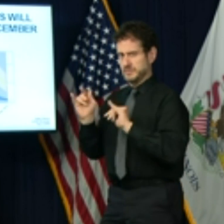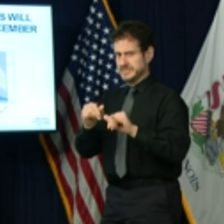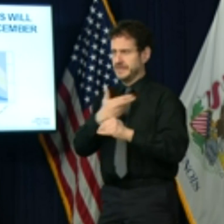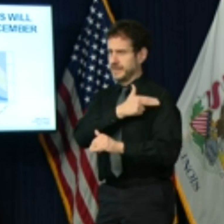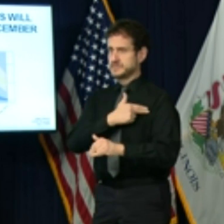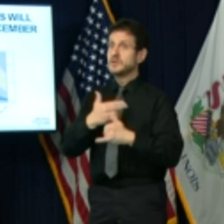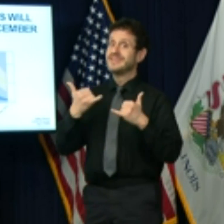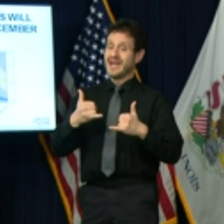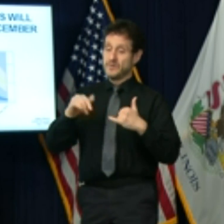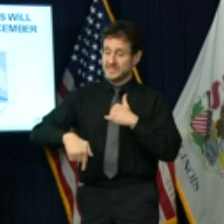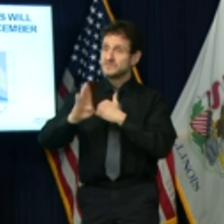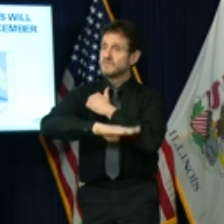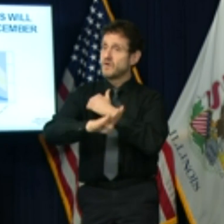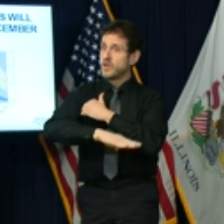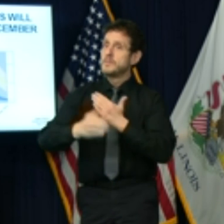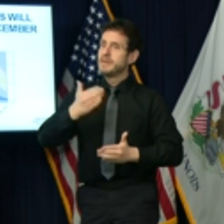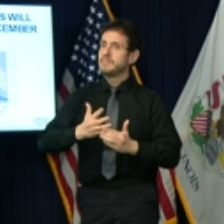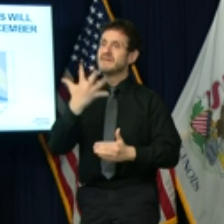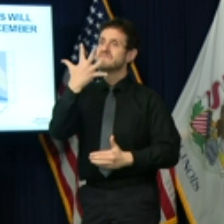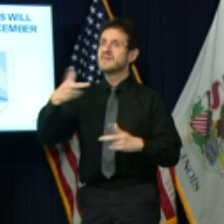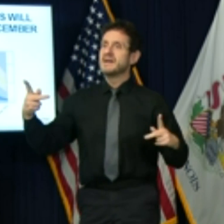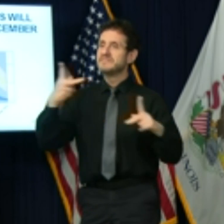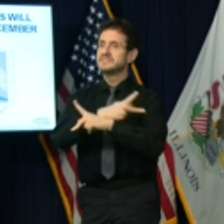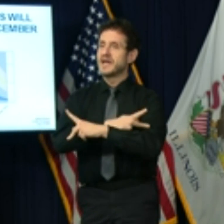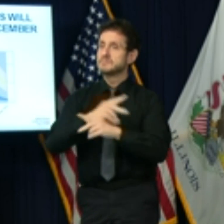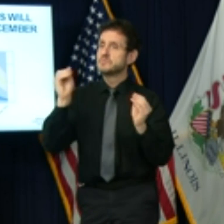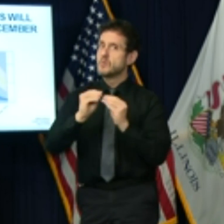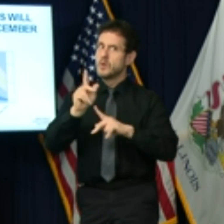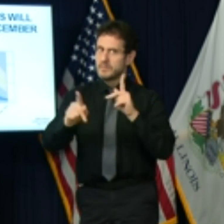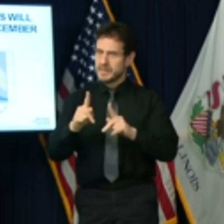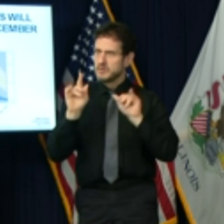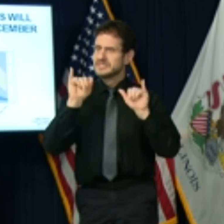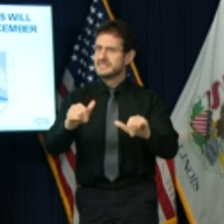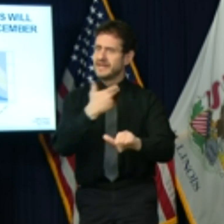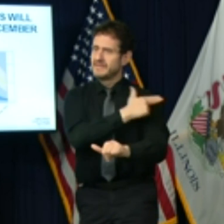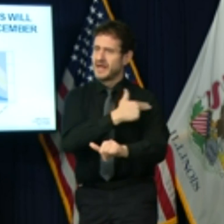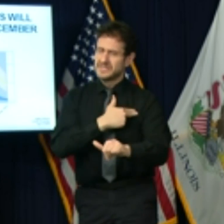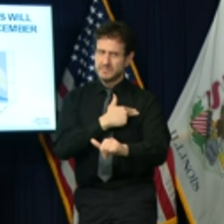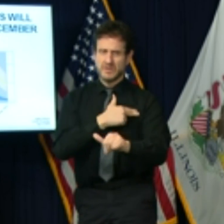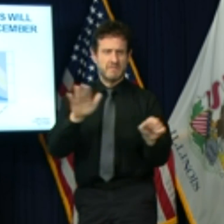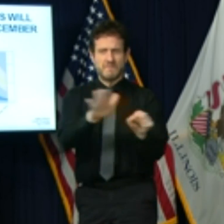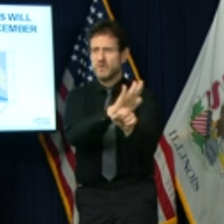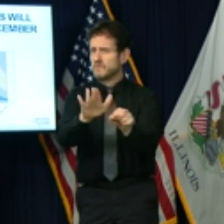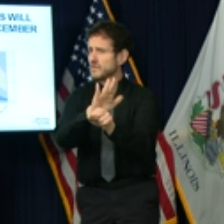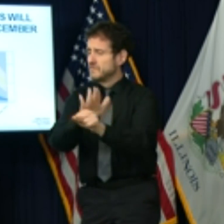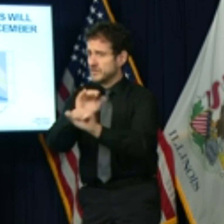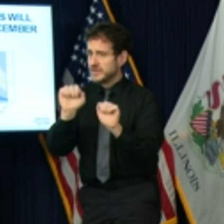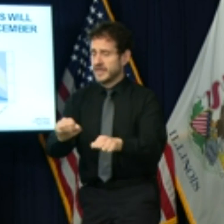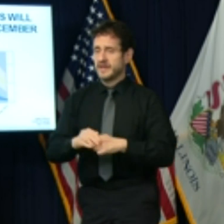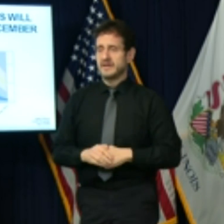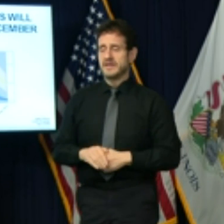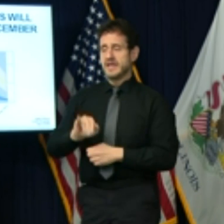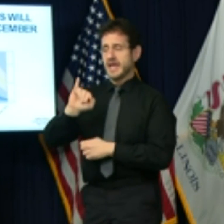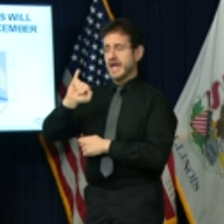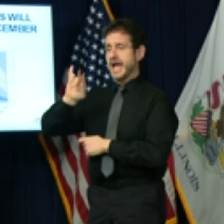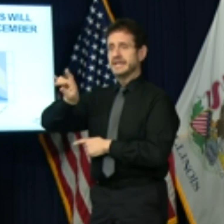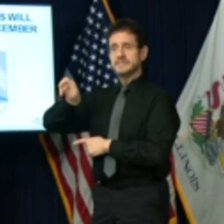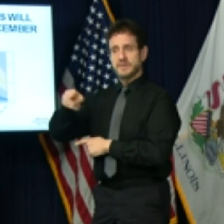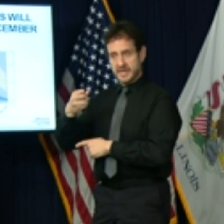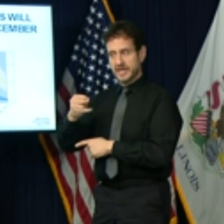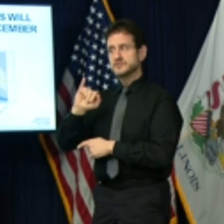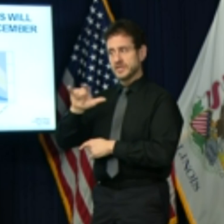times. All of our modeling groups, which collaborate with IDPH to evaluate our forward-looking